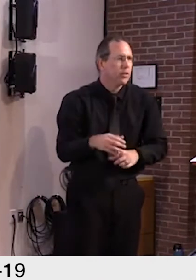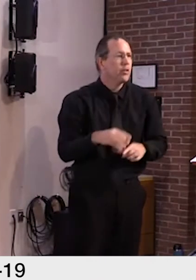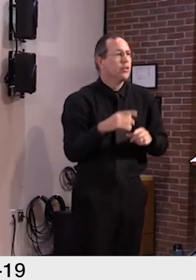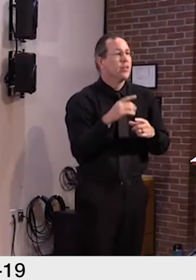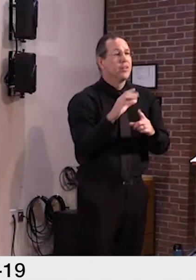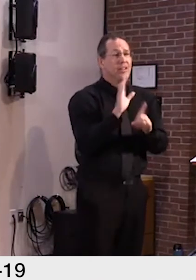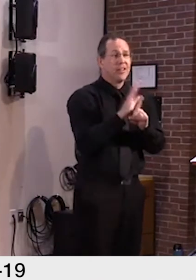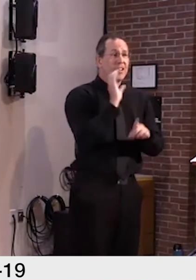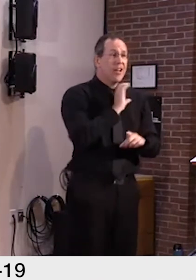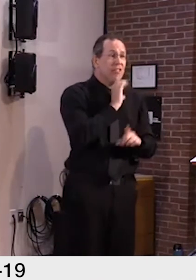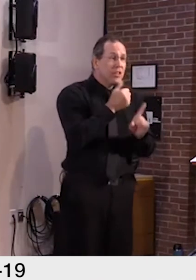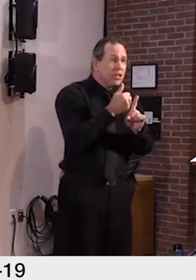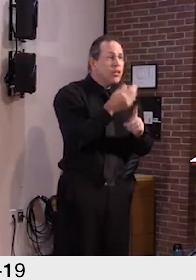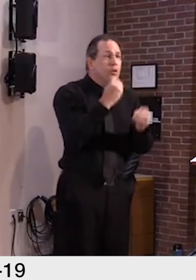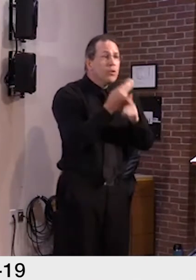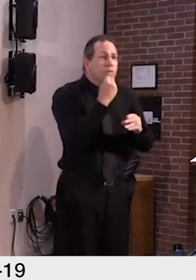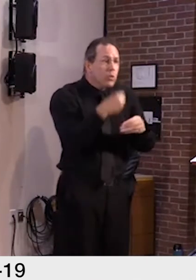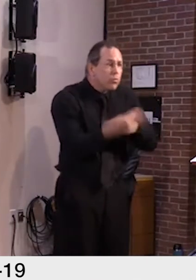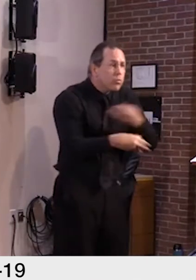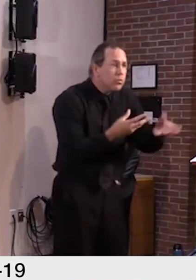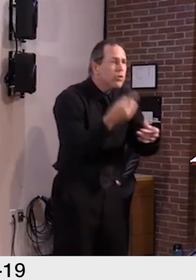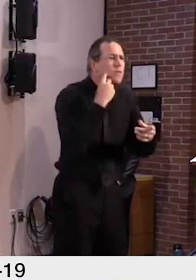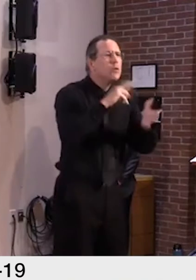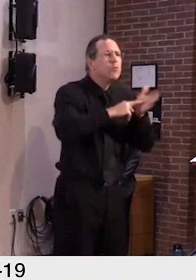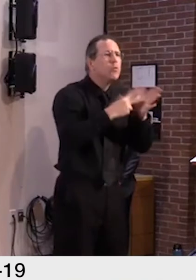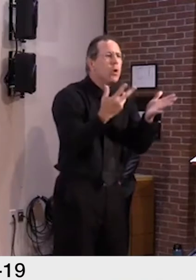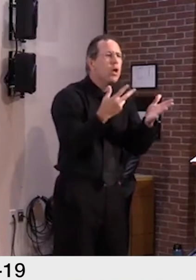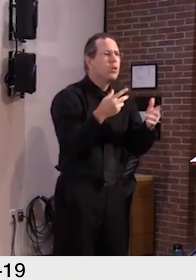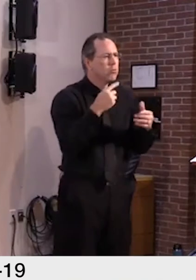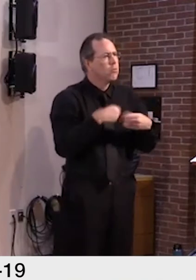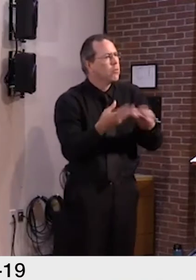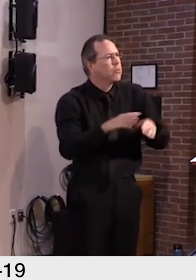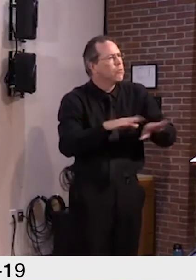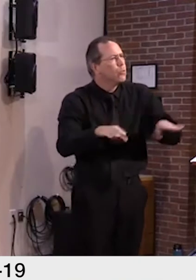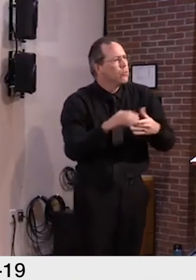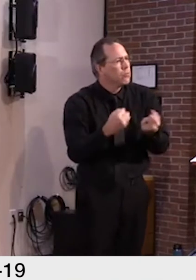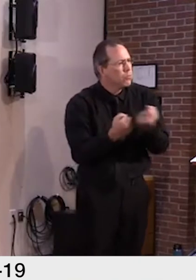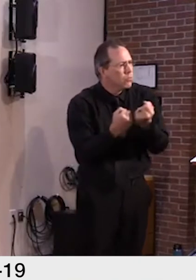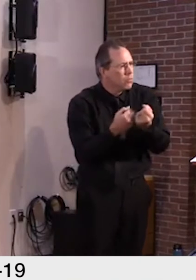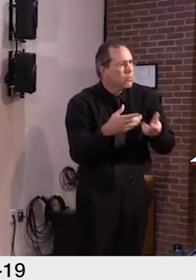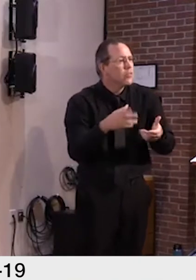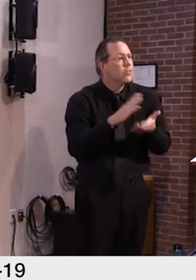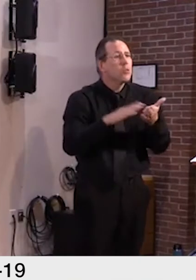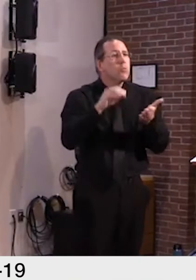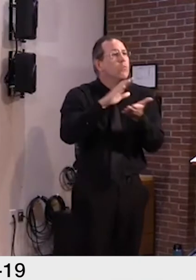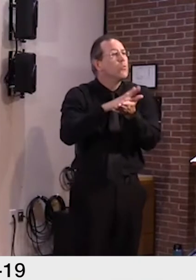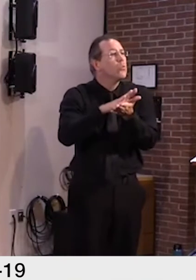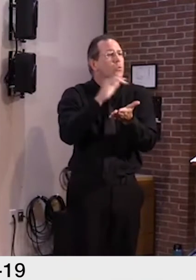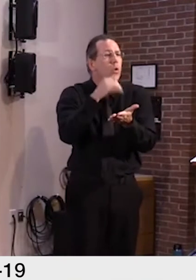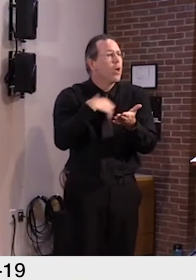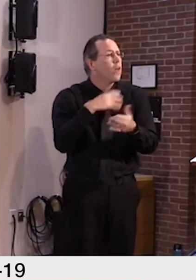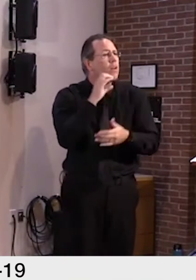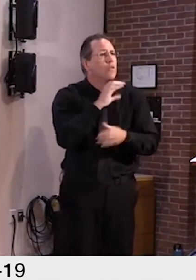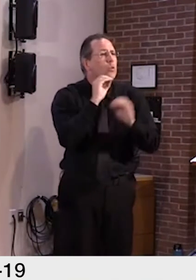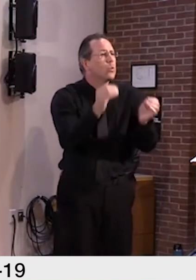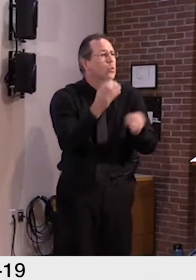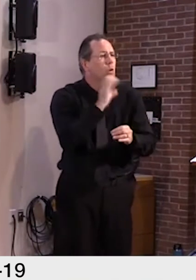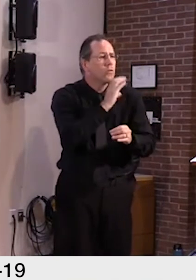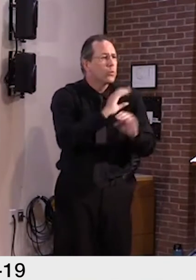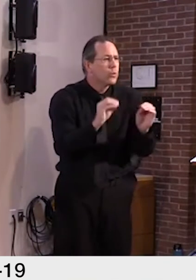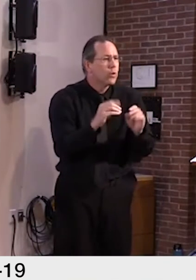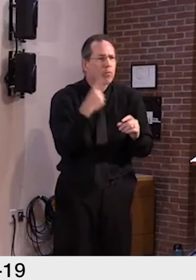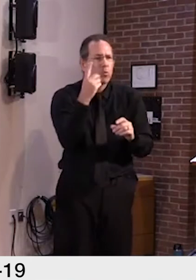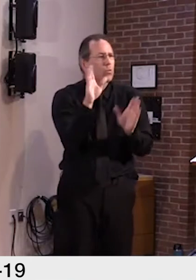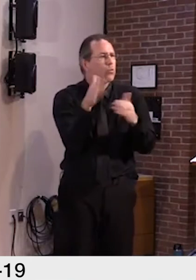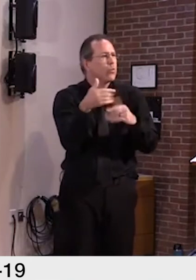example, many of our smaller schools have multi-purpose rooms or NPRs that function as both cafeterias and gyms. And in some